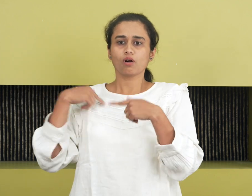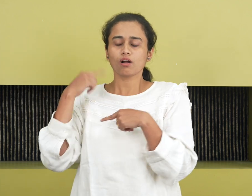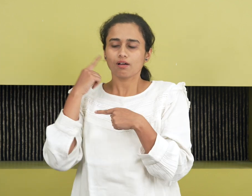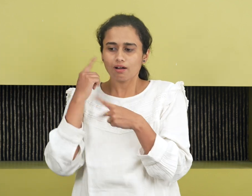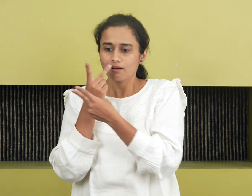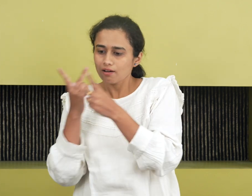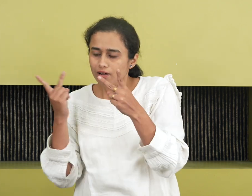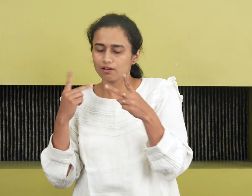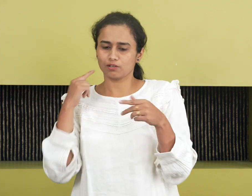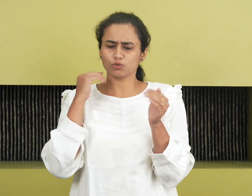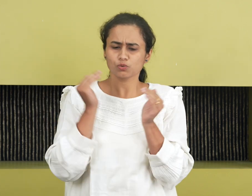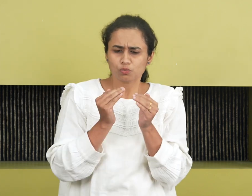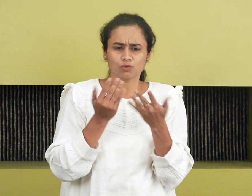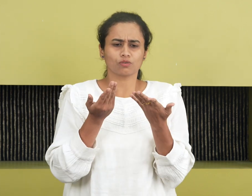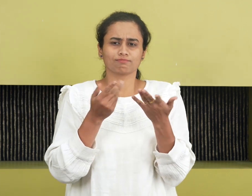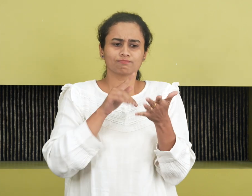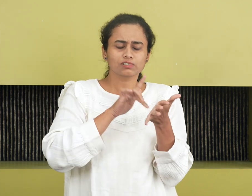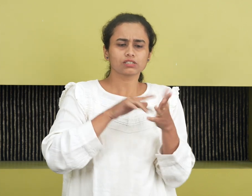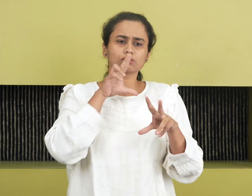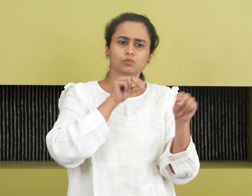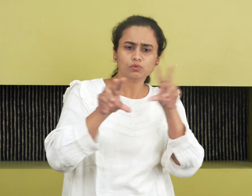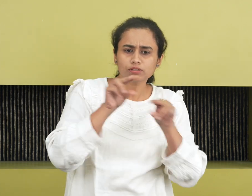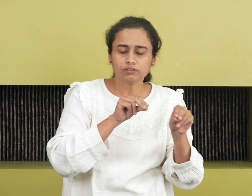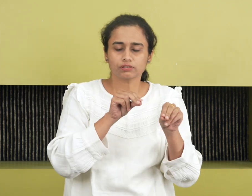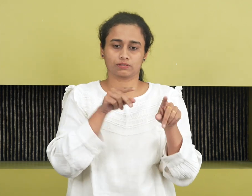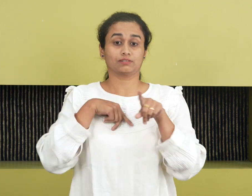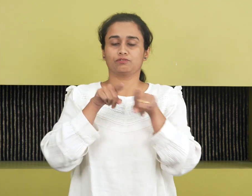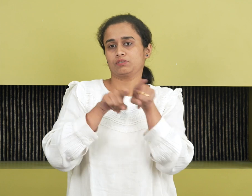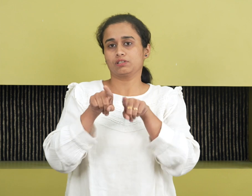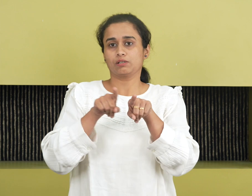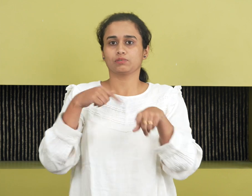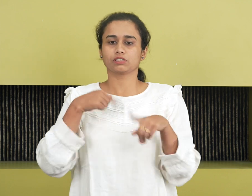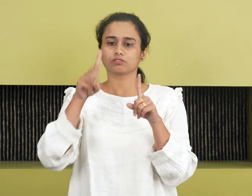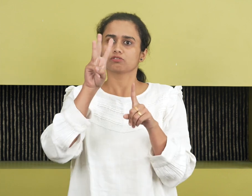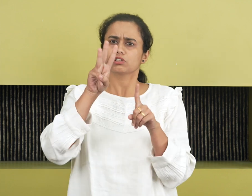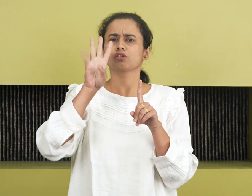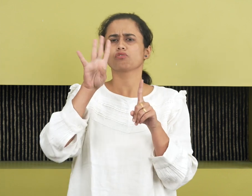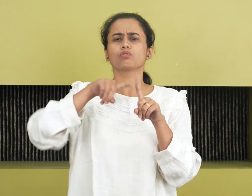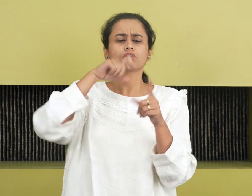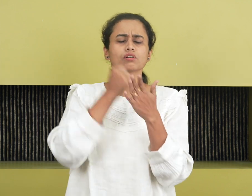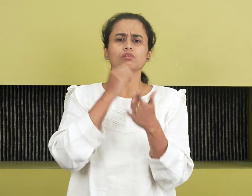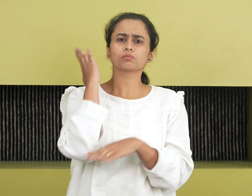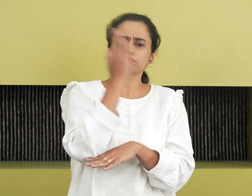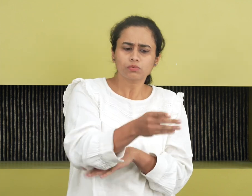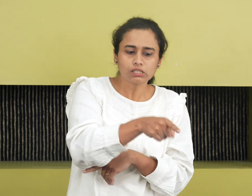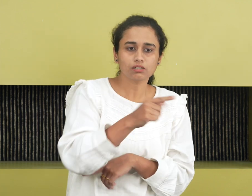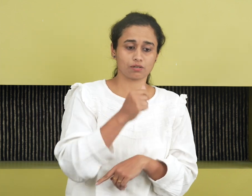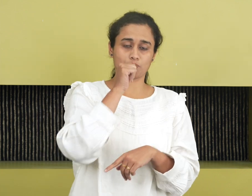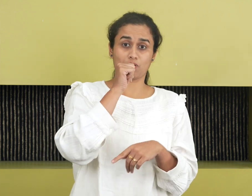if at every 3 or 4 kilometers the water tastes different, well, there is a different tongue to be heard every